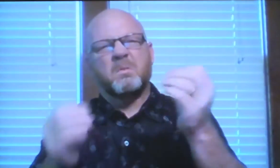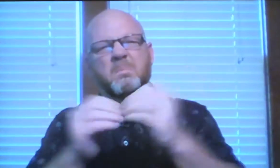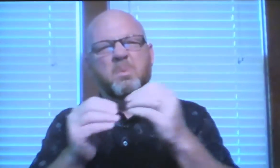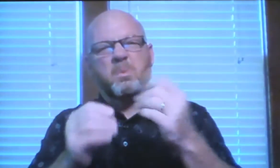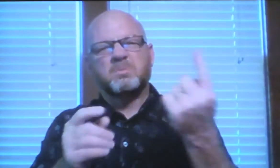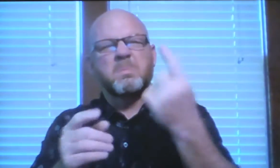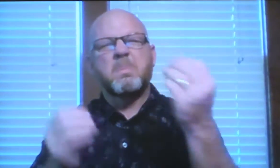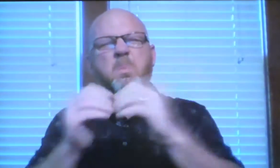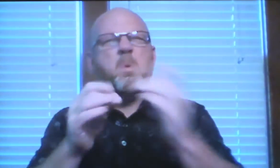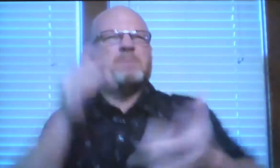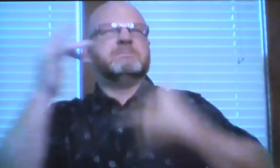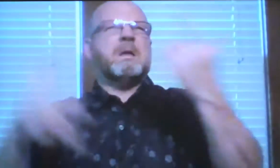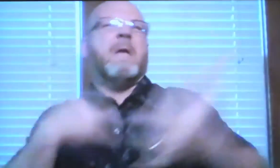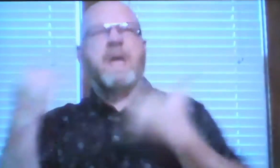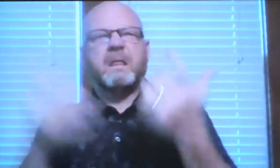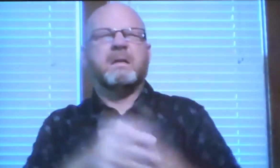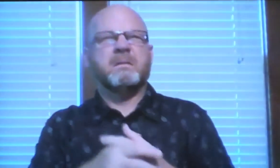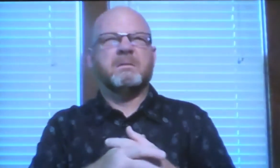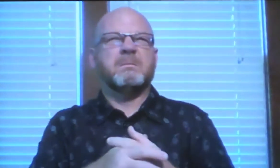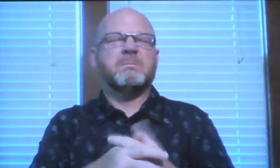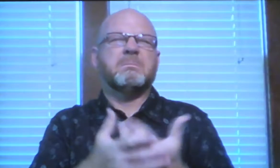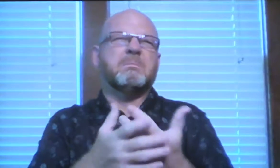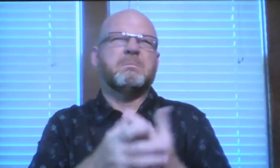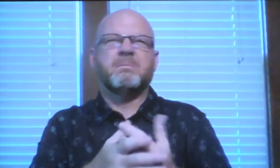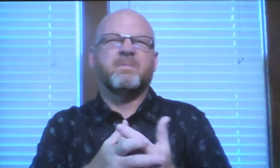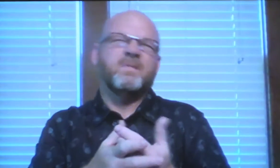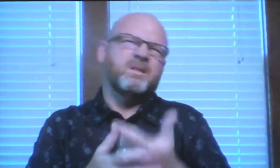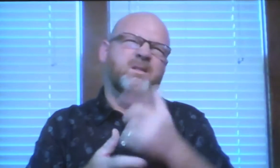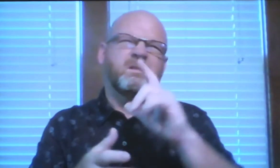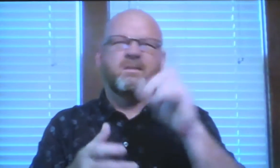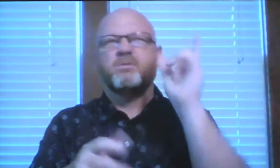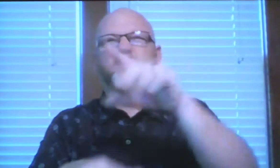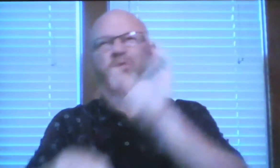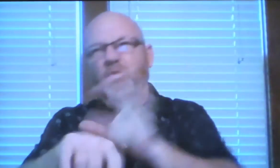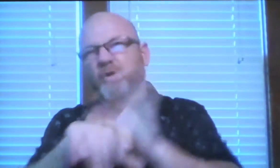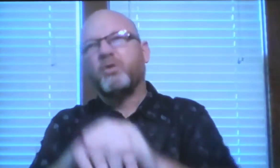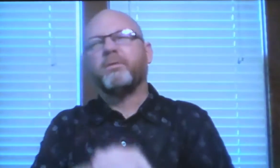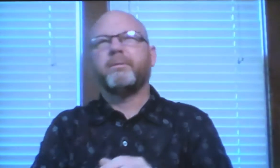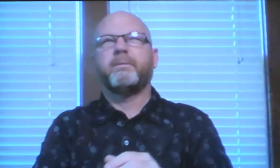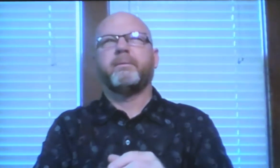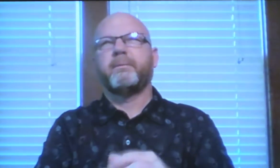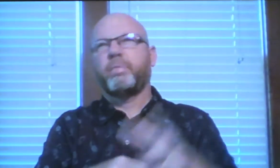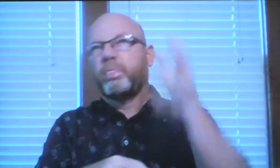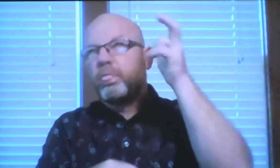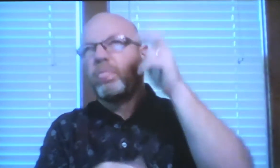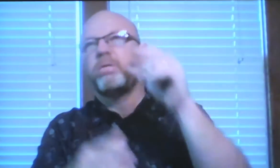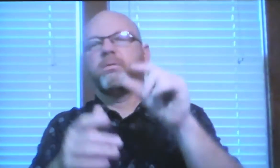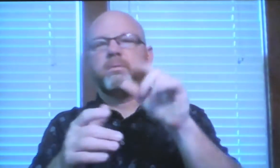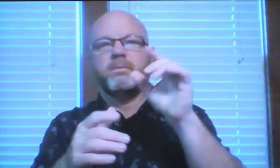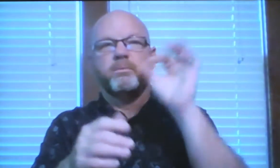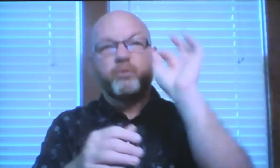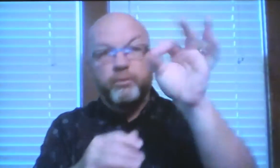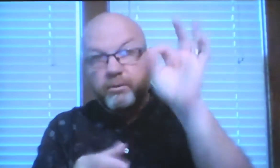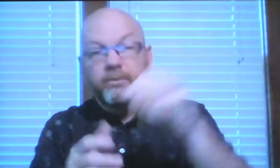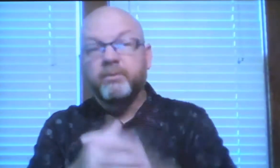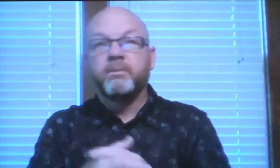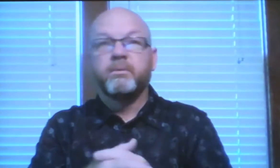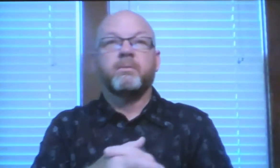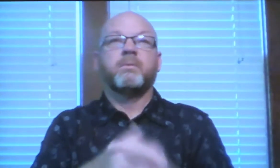away from him. maybe something there was something more exciting out there than God or a church or